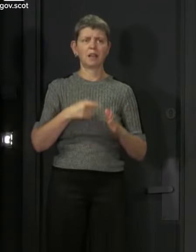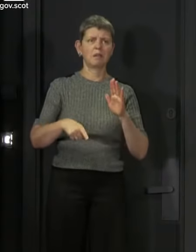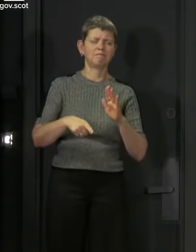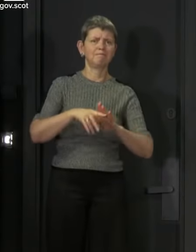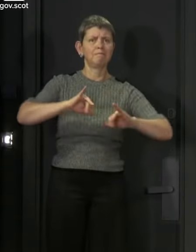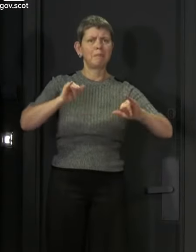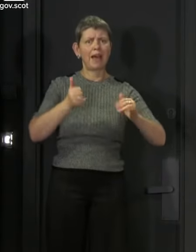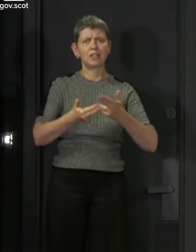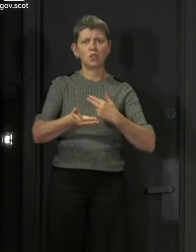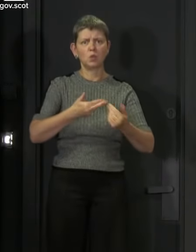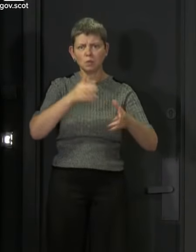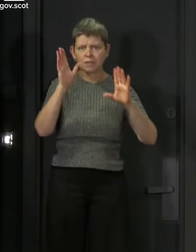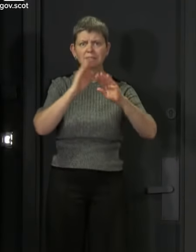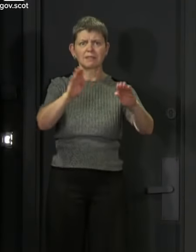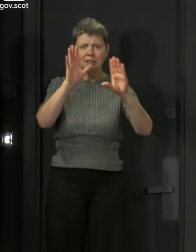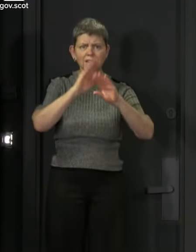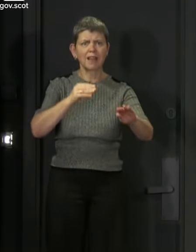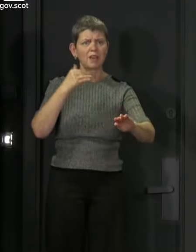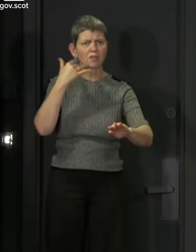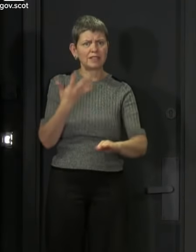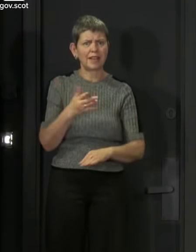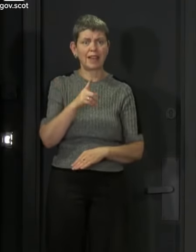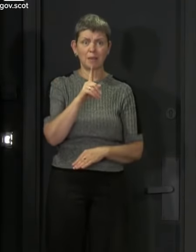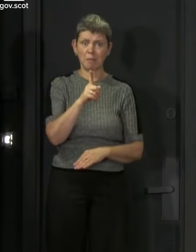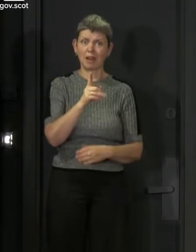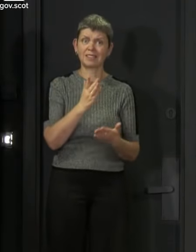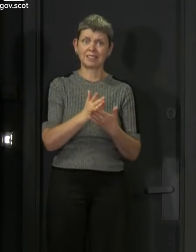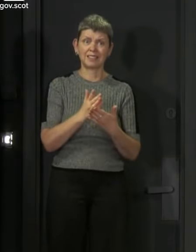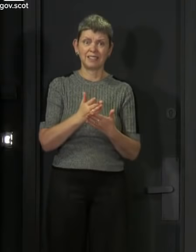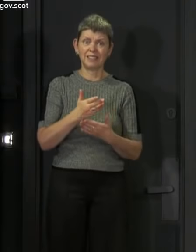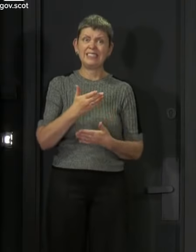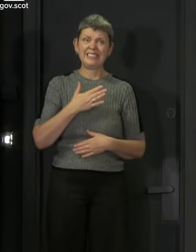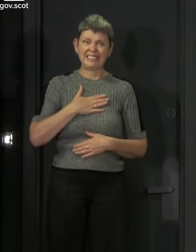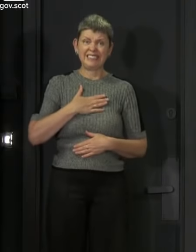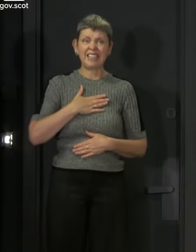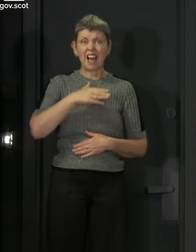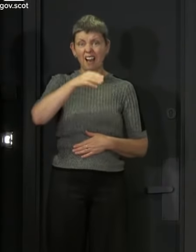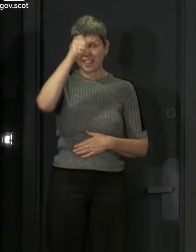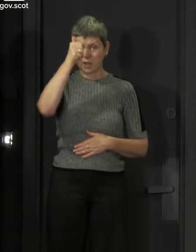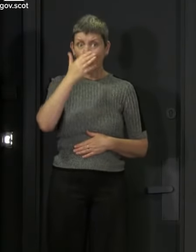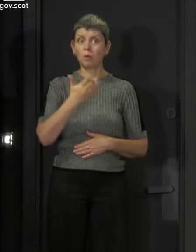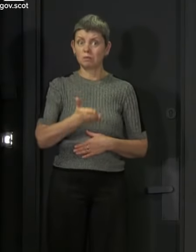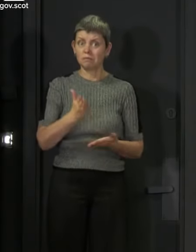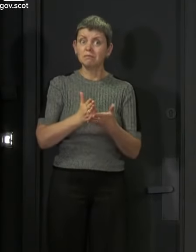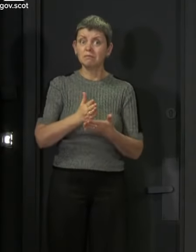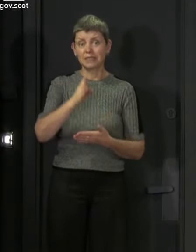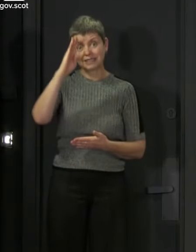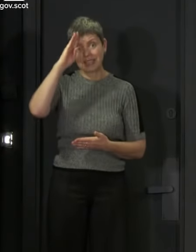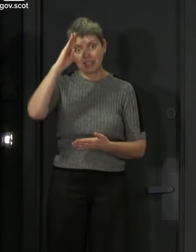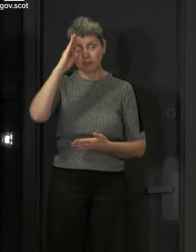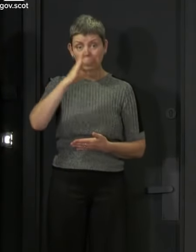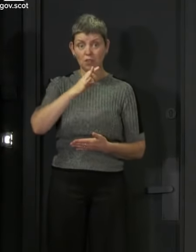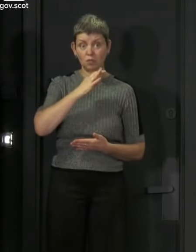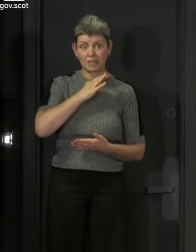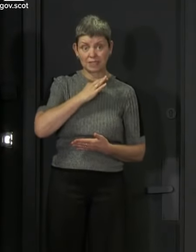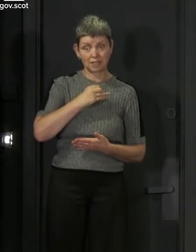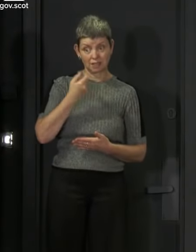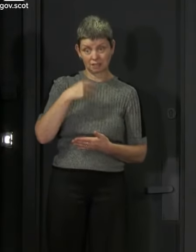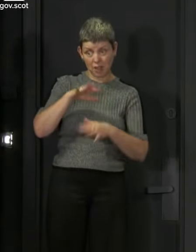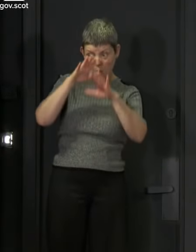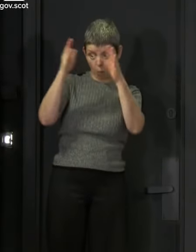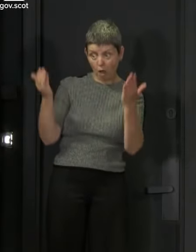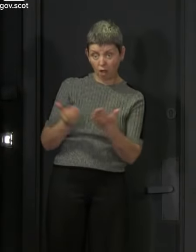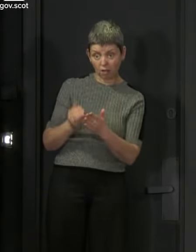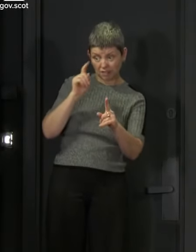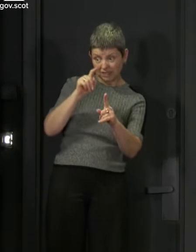can't wait to get short of the whole thing. But I know how dangerous it is and I know how quickly it will spread again. We see it happening in many other parts of the world